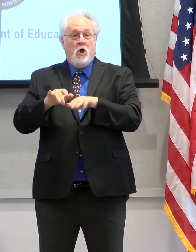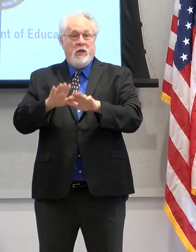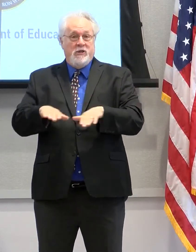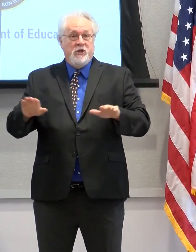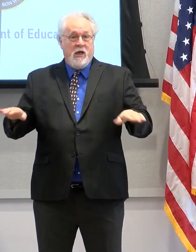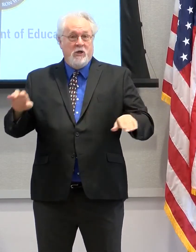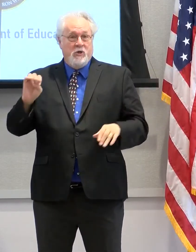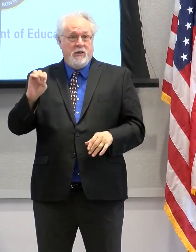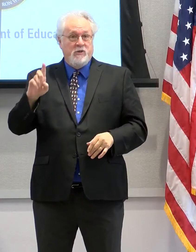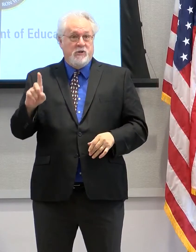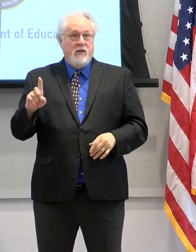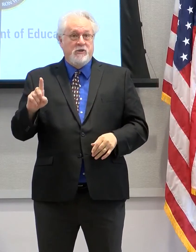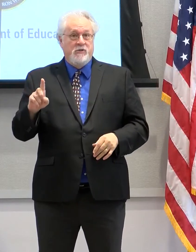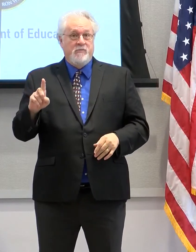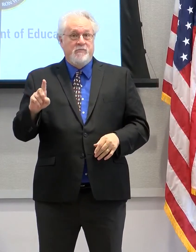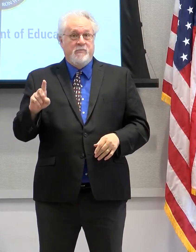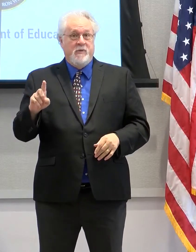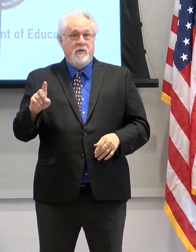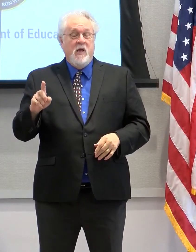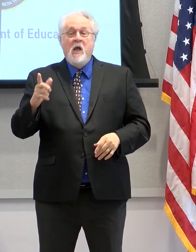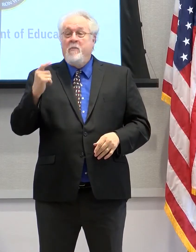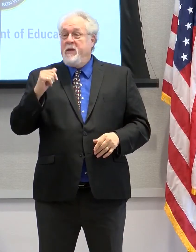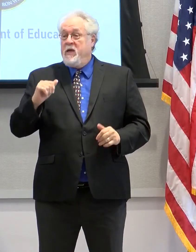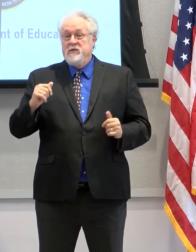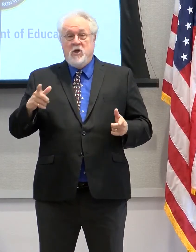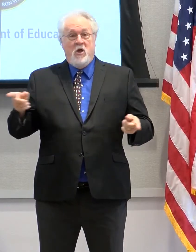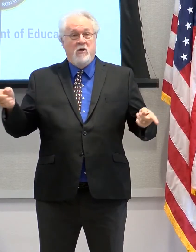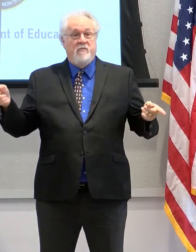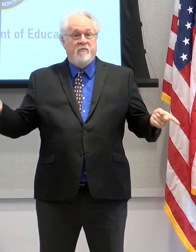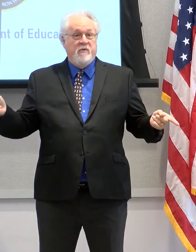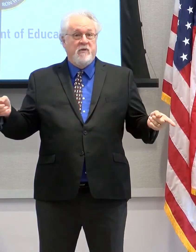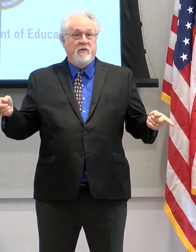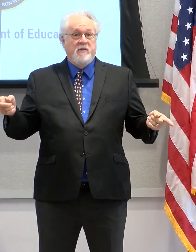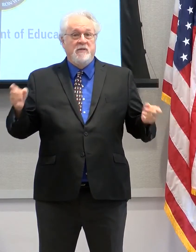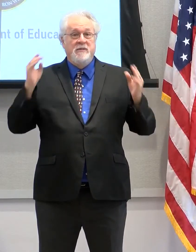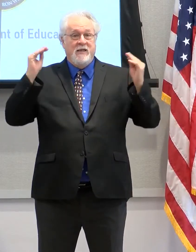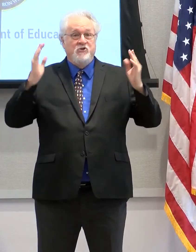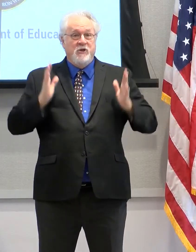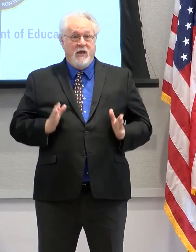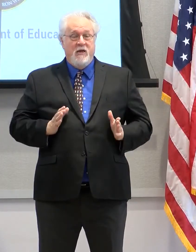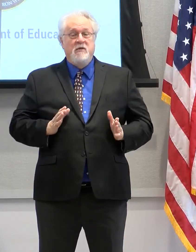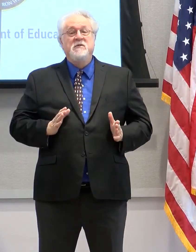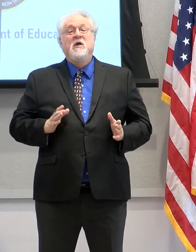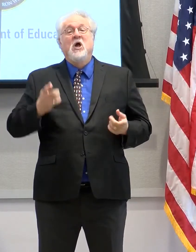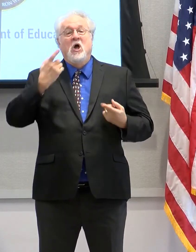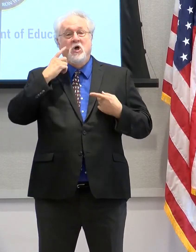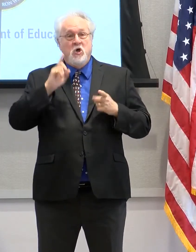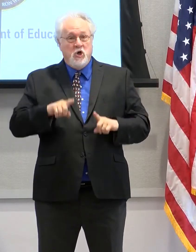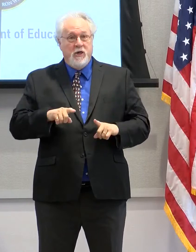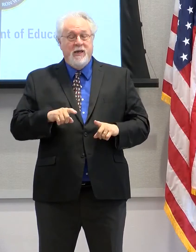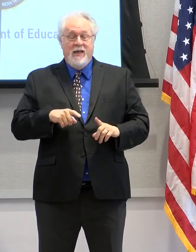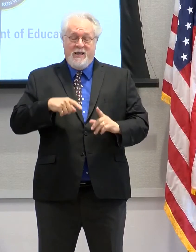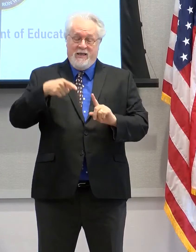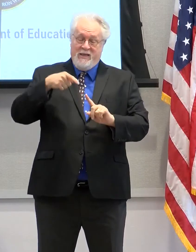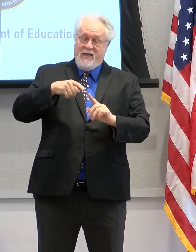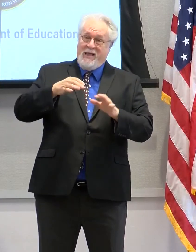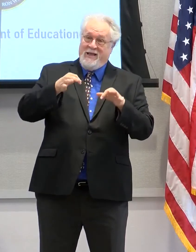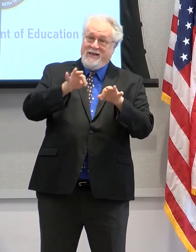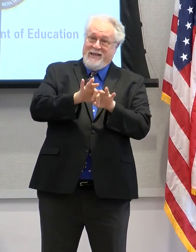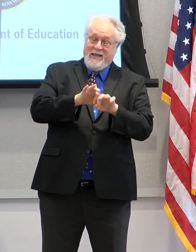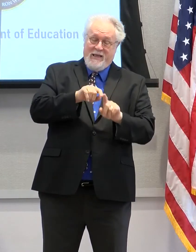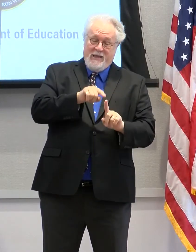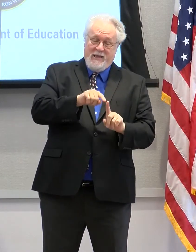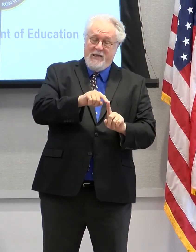education. Because all of these educators here, I believe, will agree that the key to